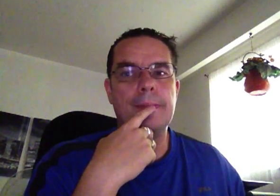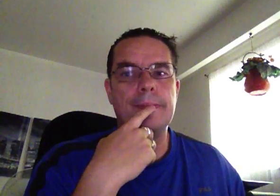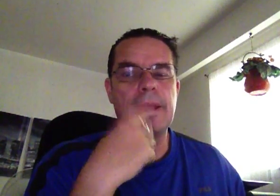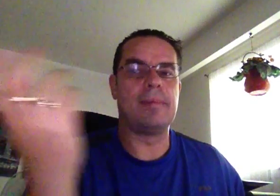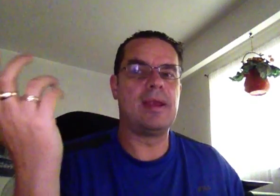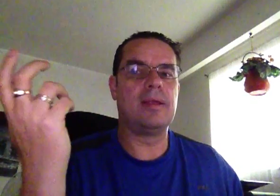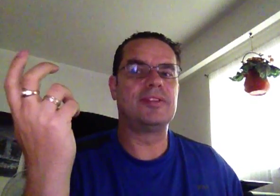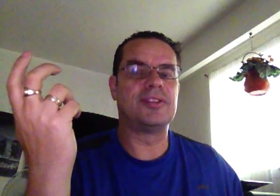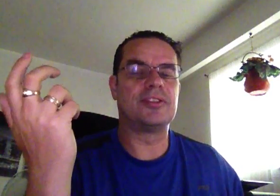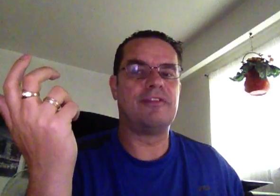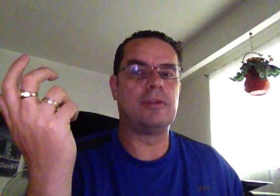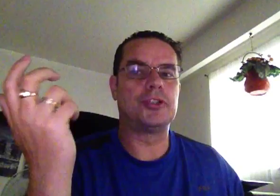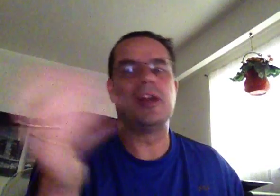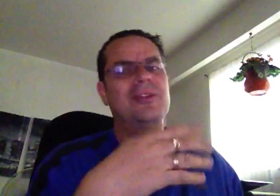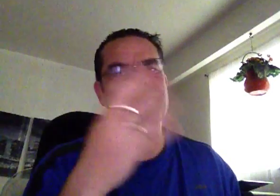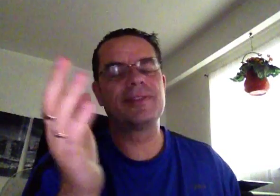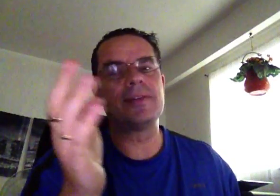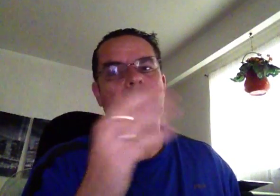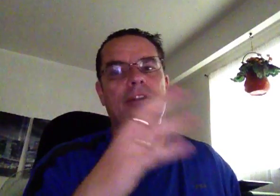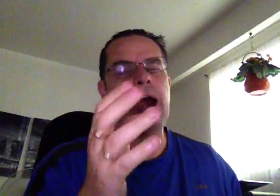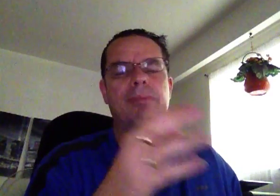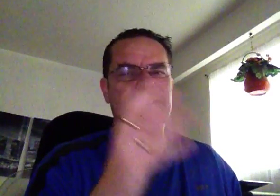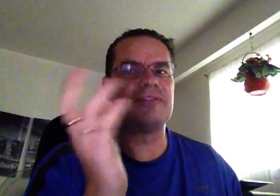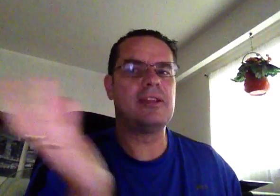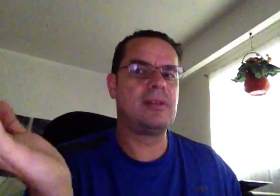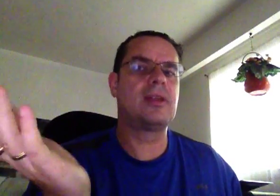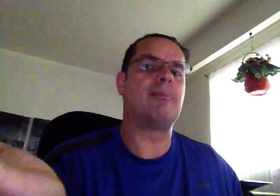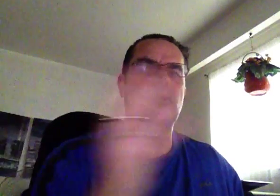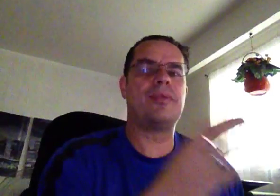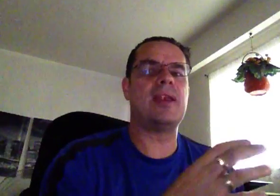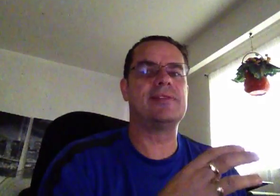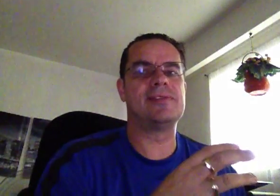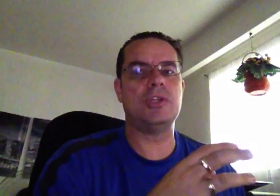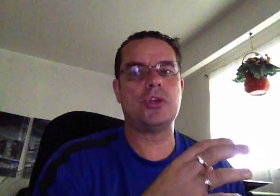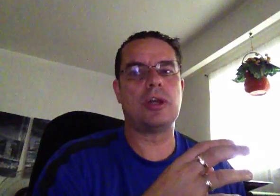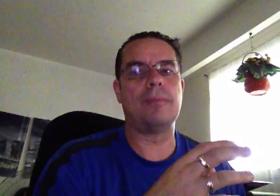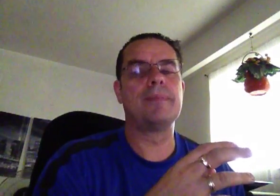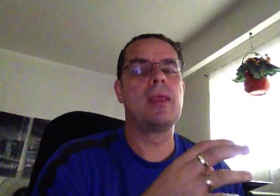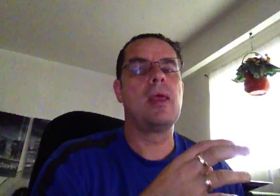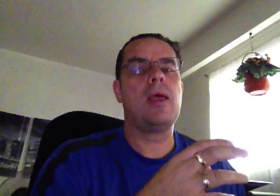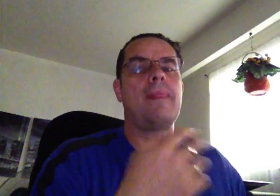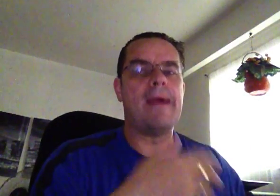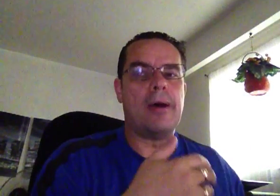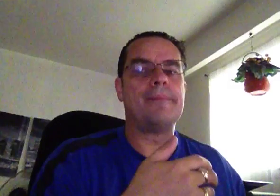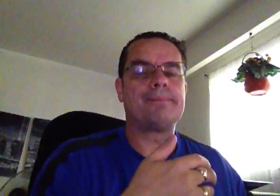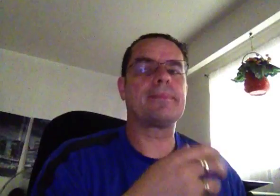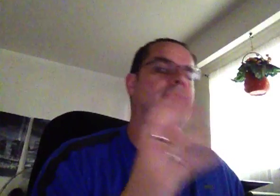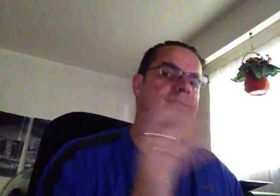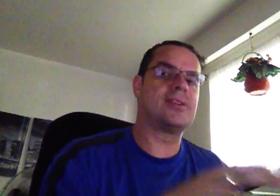And, again, it's all full control. And there's a ton of wrappers if I've got to port that into C Sharp. Now, that's